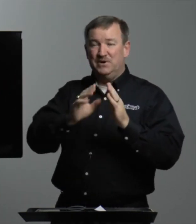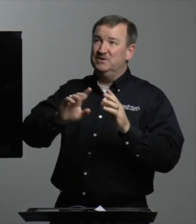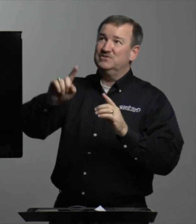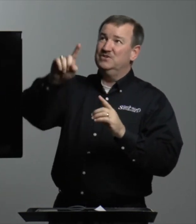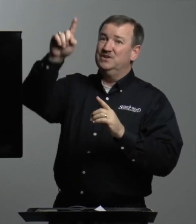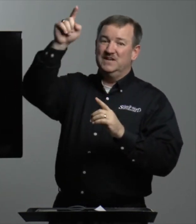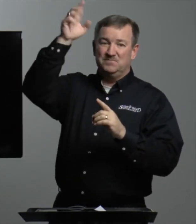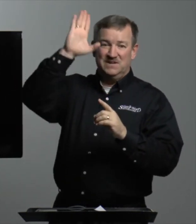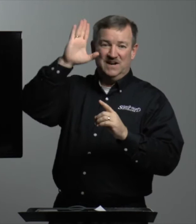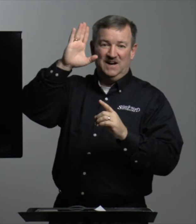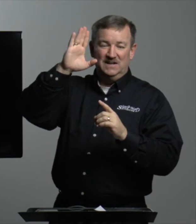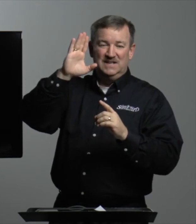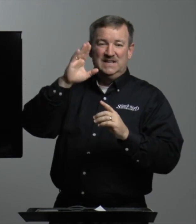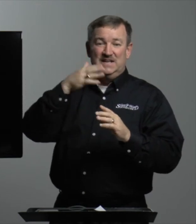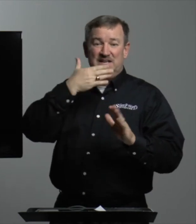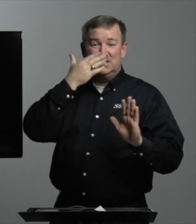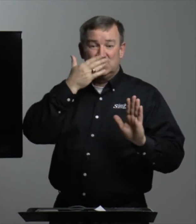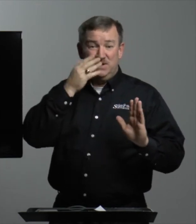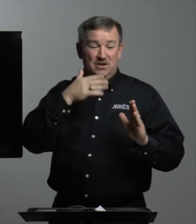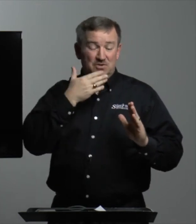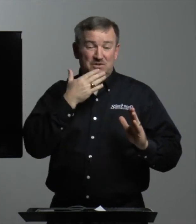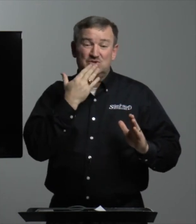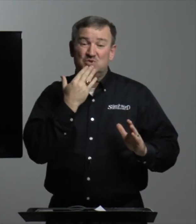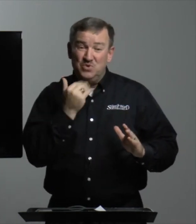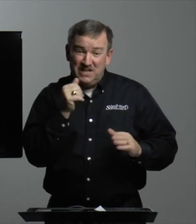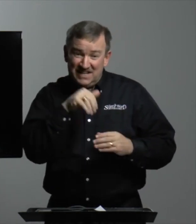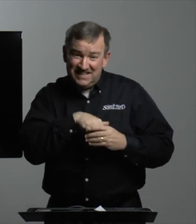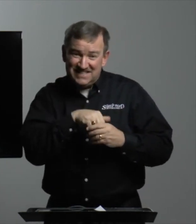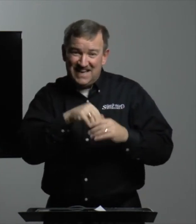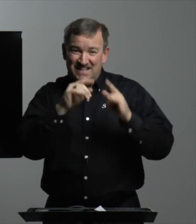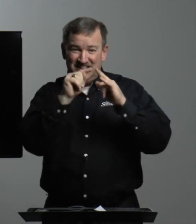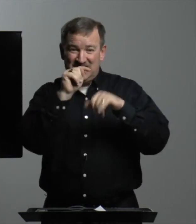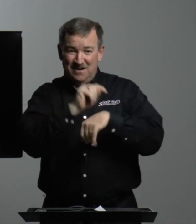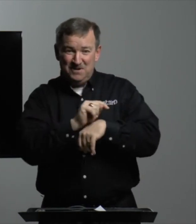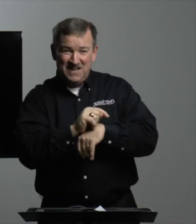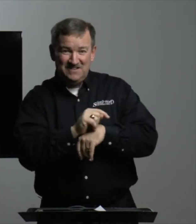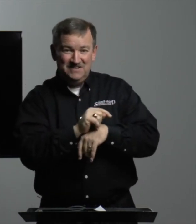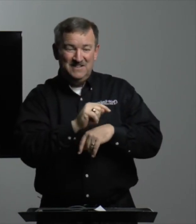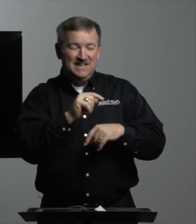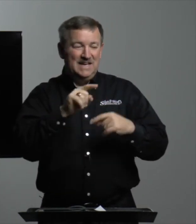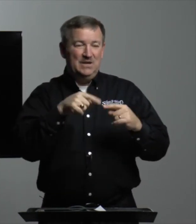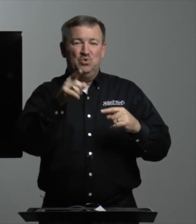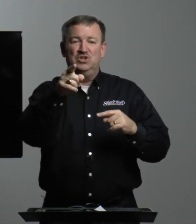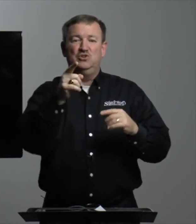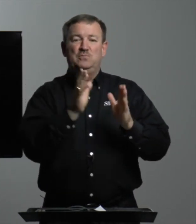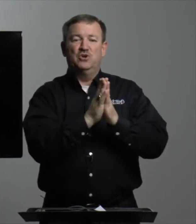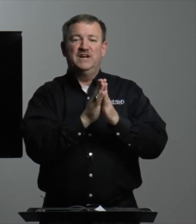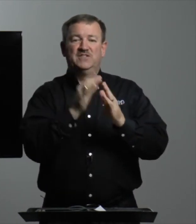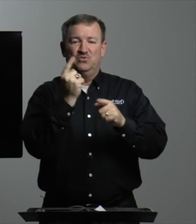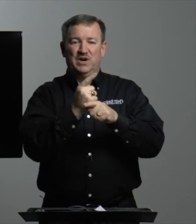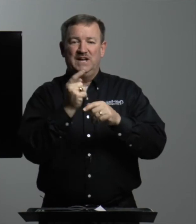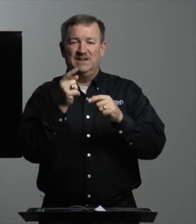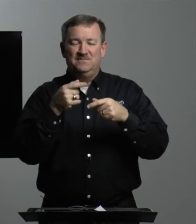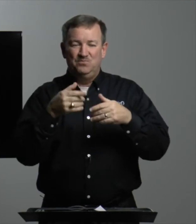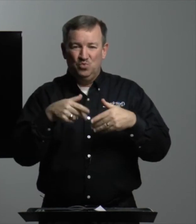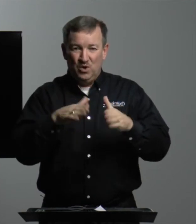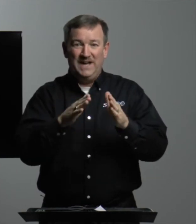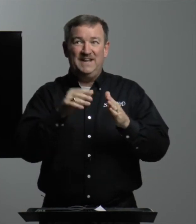prayers going up to God. It smelled sweet inside the tabernacle. And when you pray the right way,